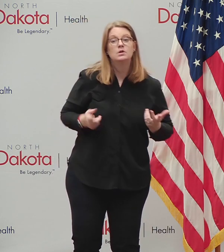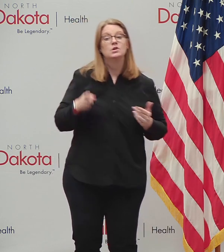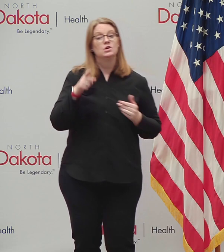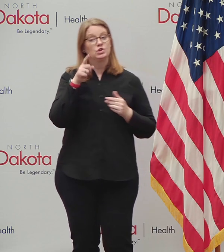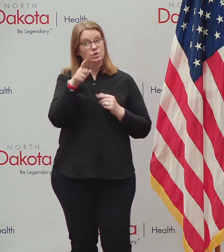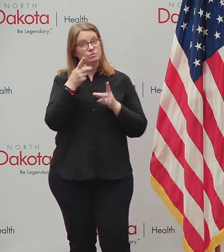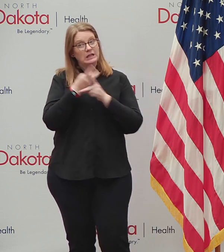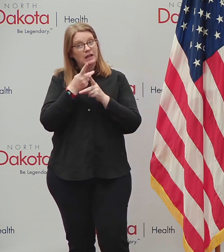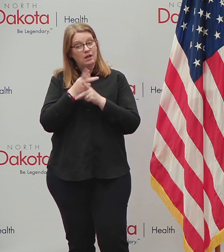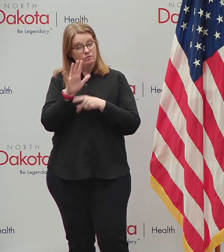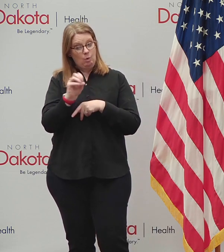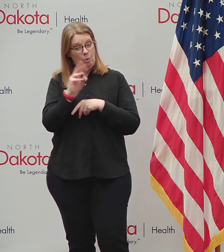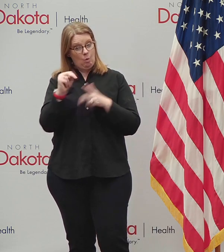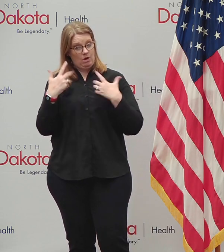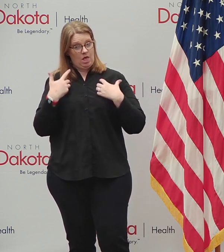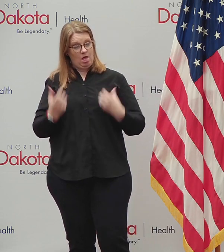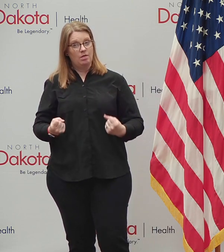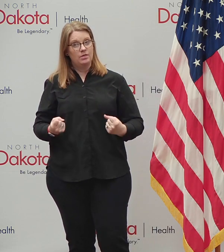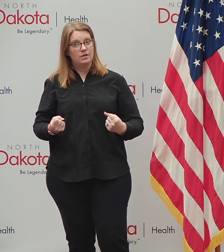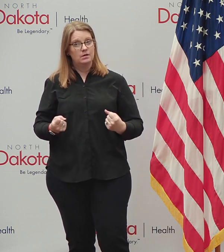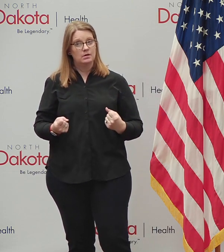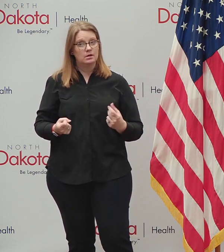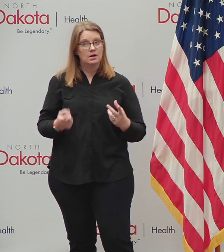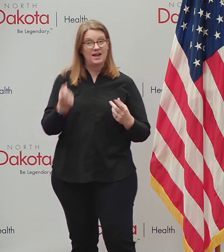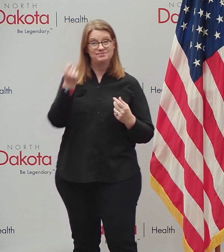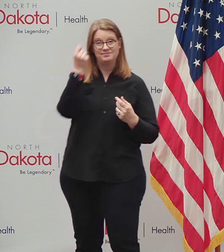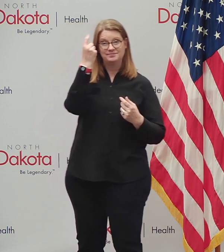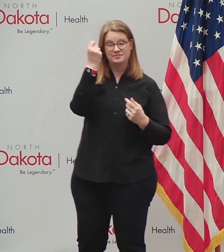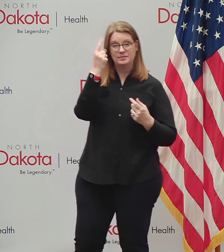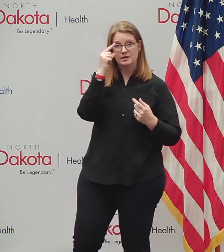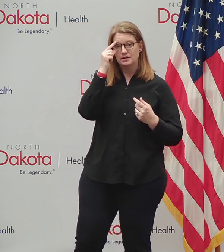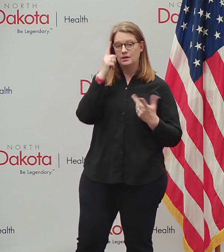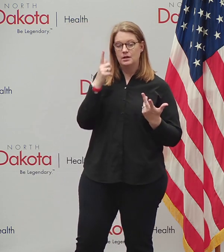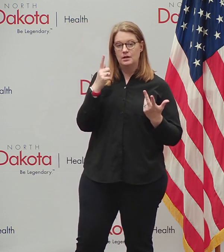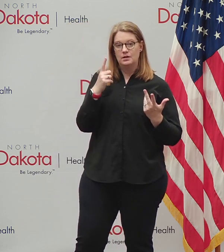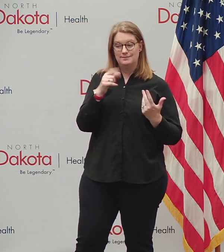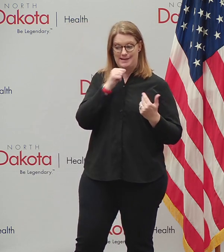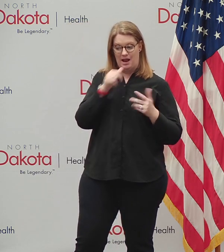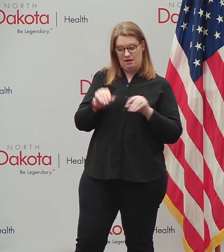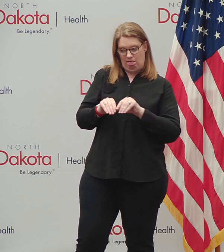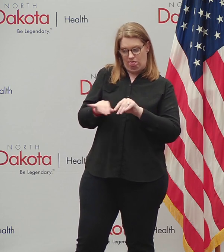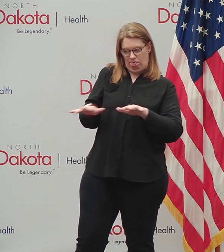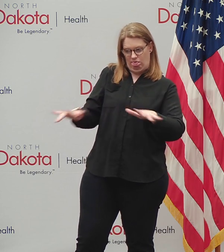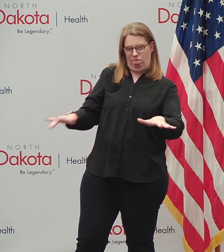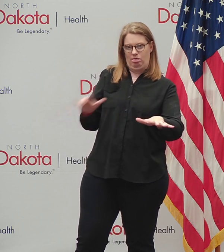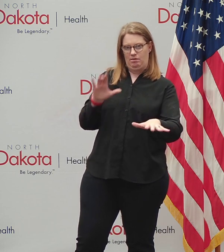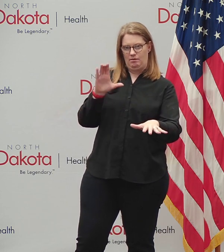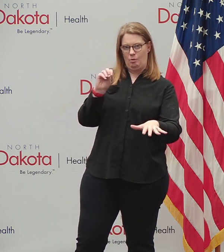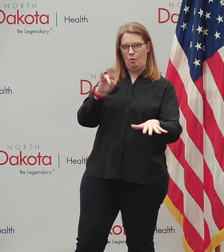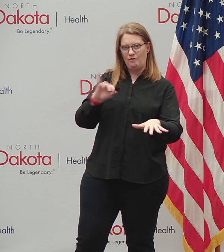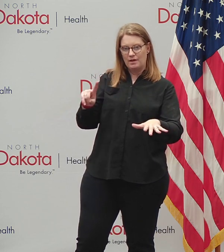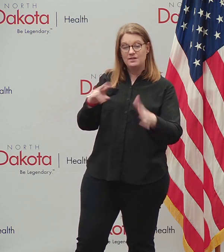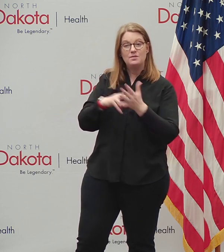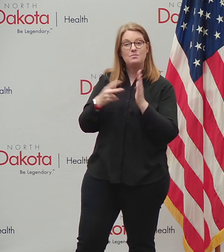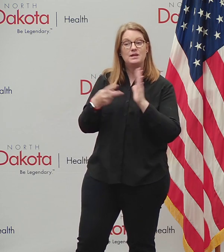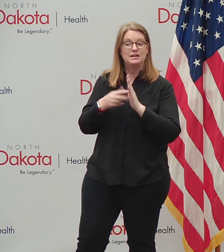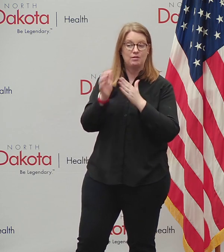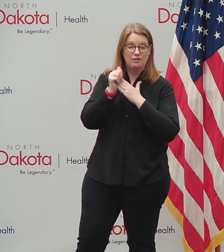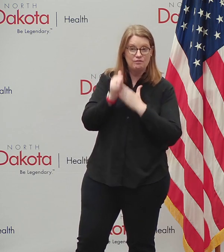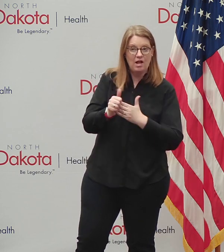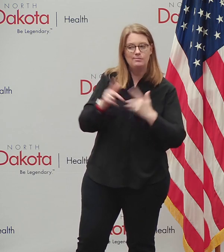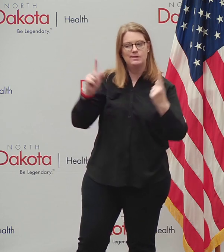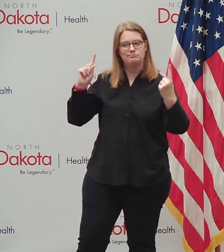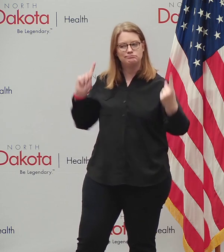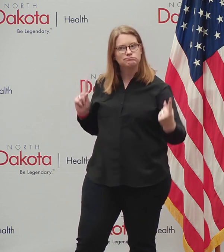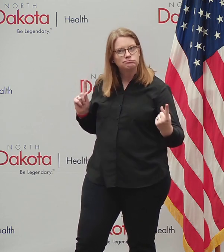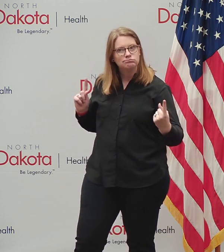And you making sure that you're not spreading COVID to others, meaning you're following the guidelines of physical